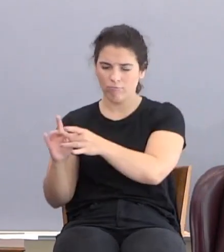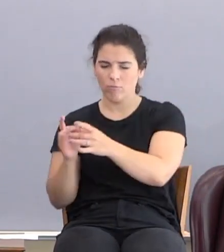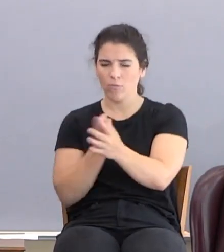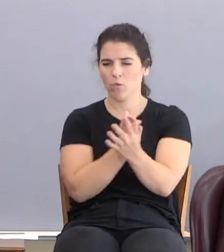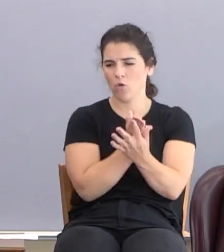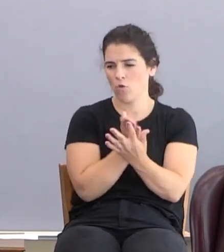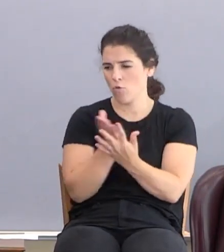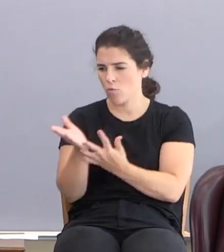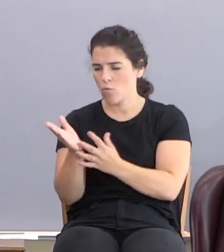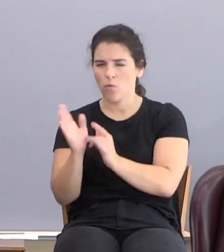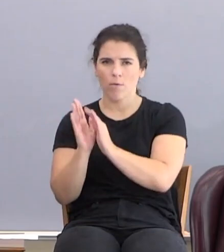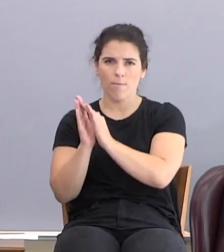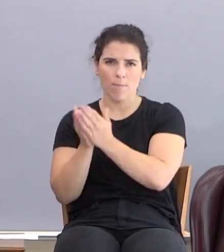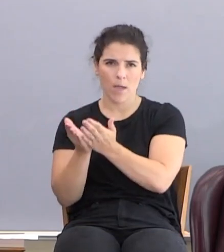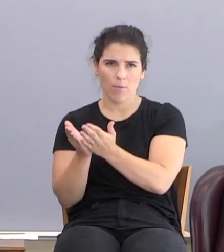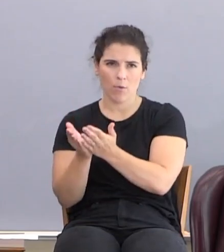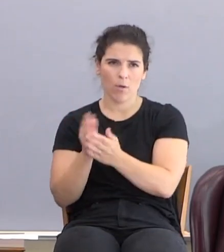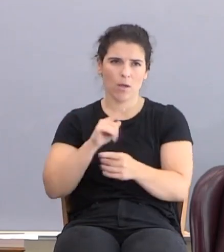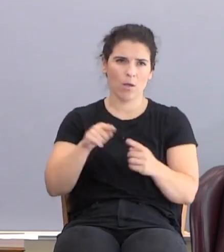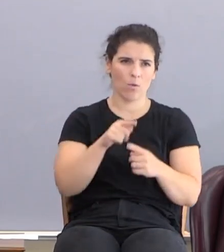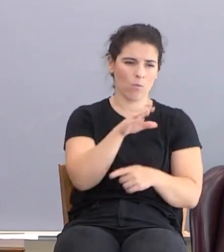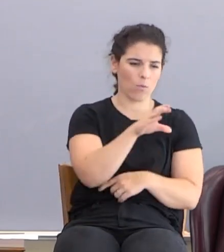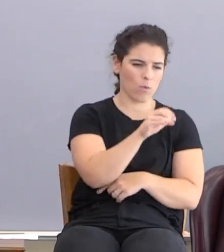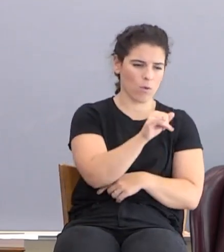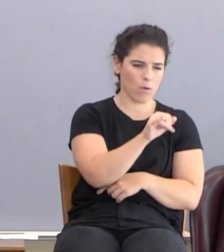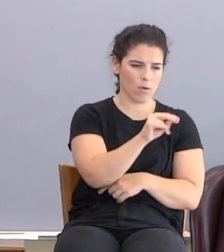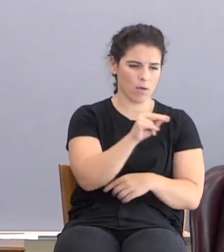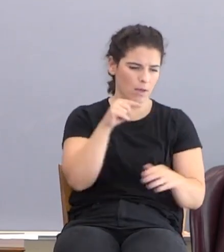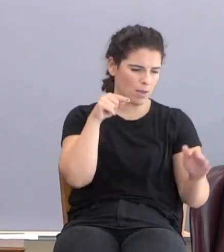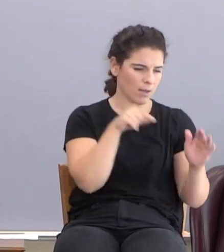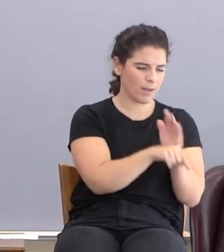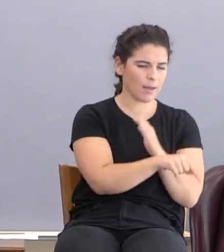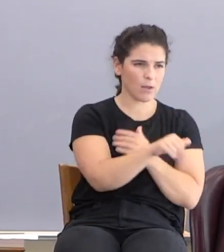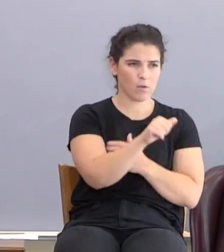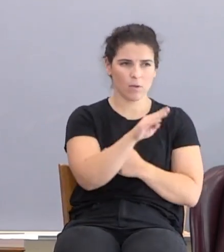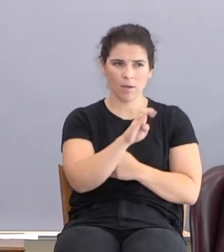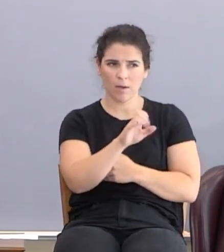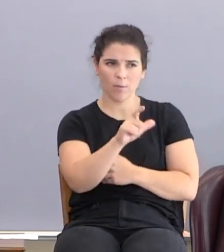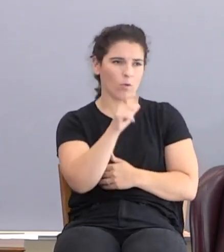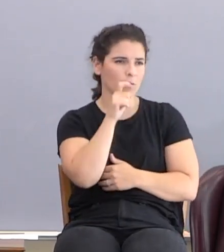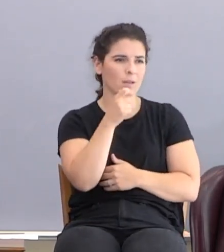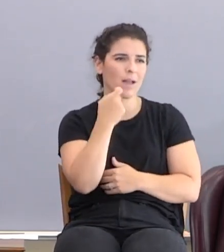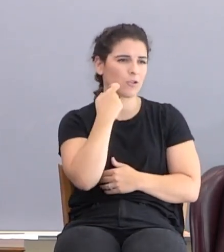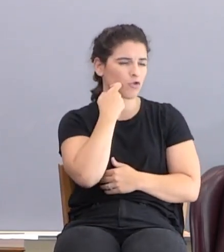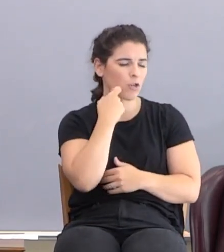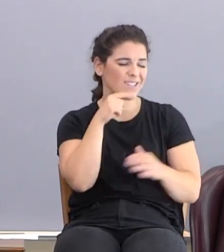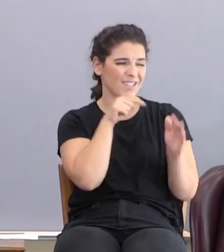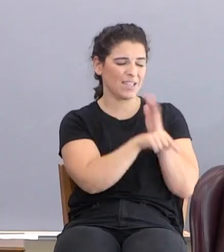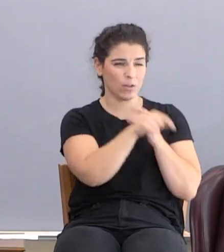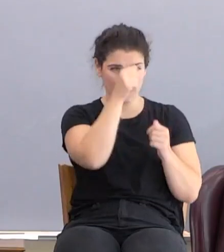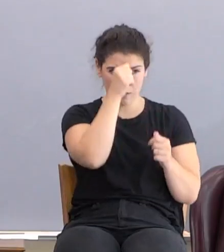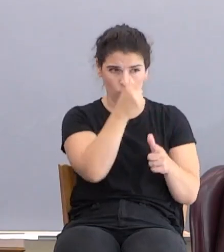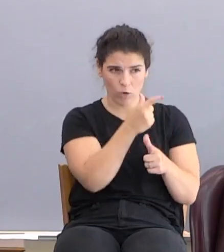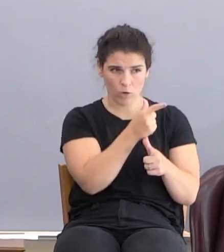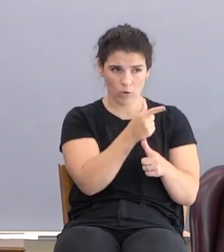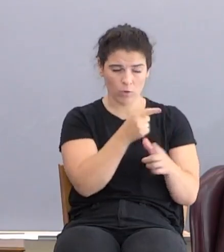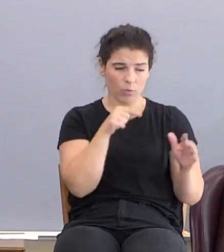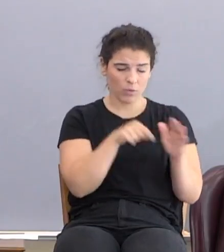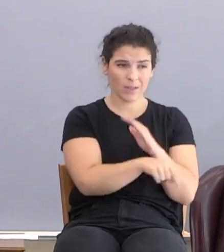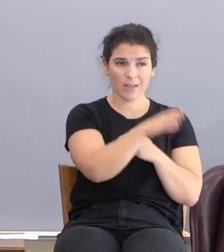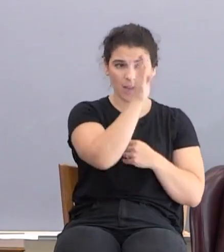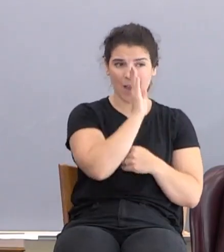And when Cain killed Abel, he wasn't just killing his brother. He was killing God's spokesman.